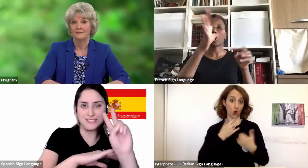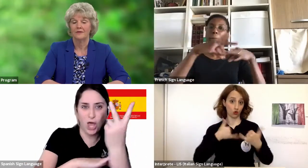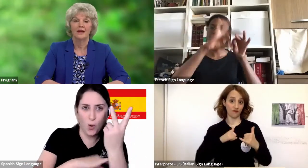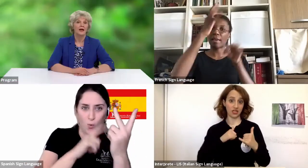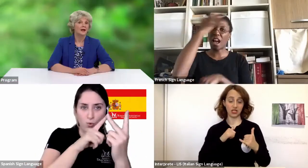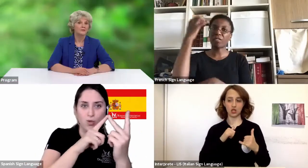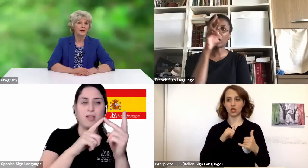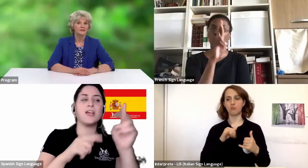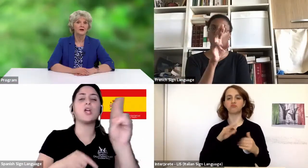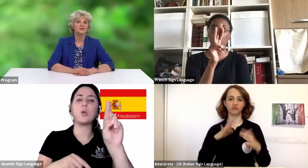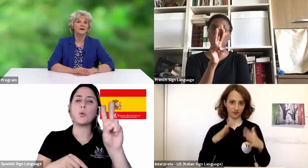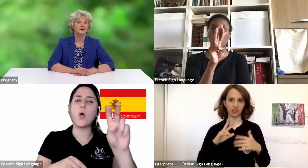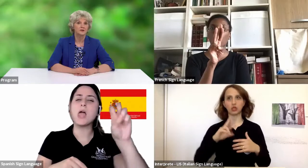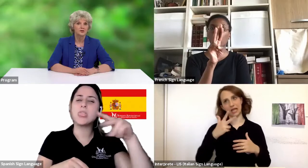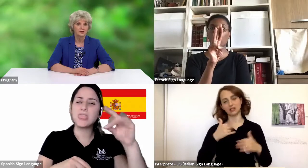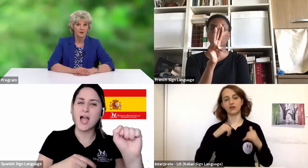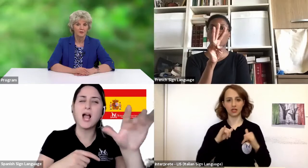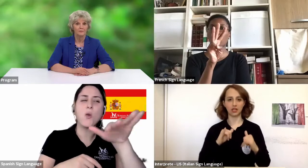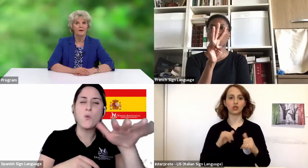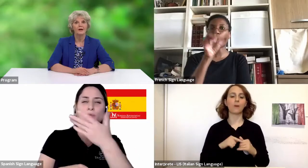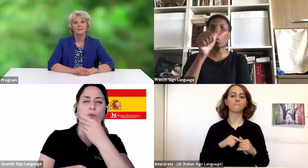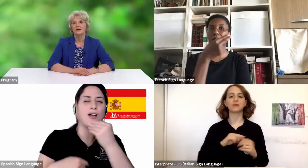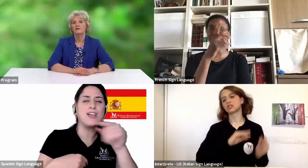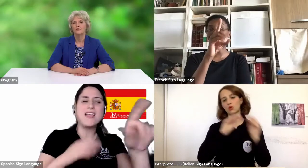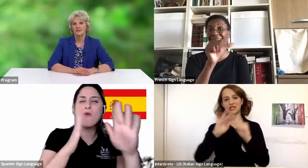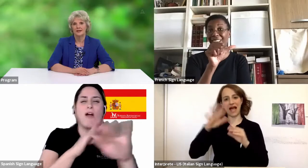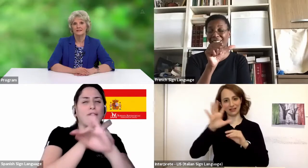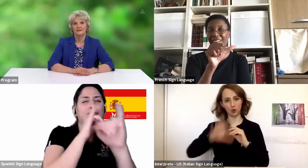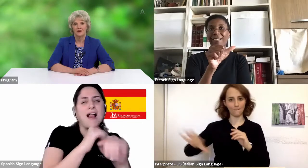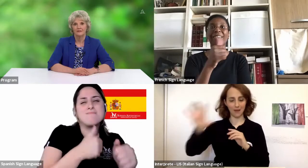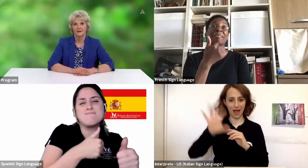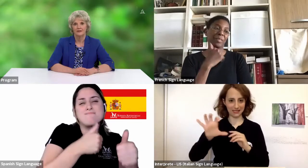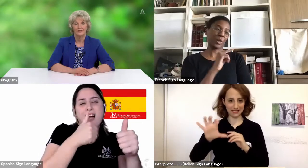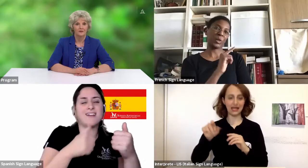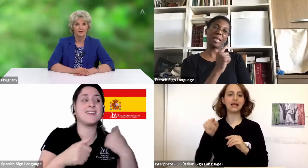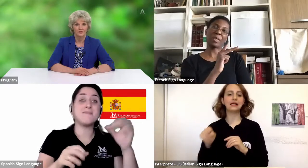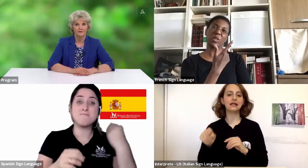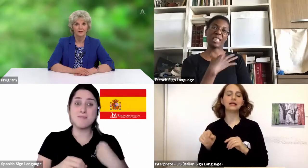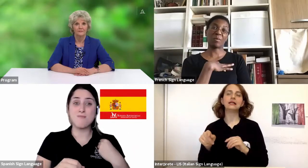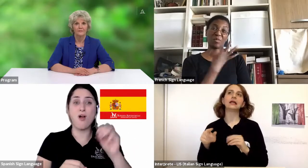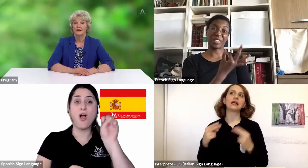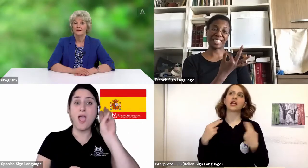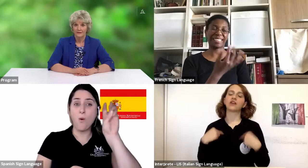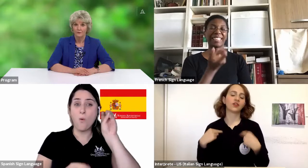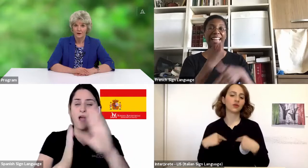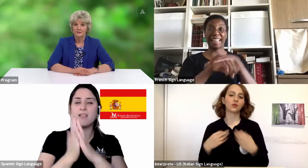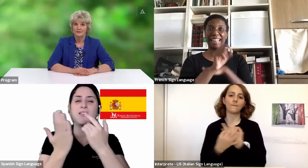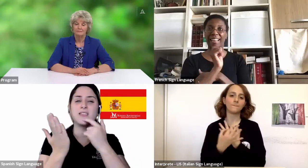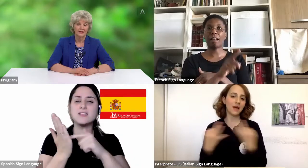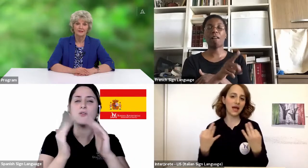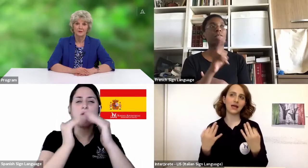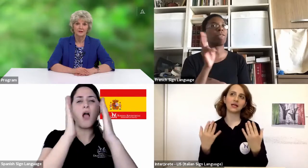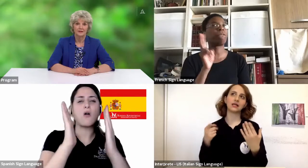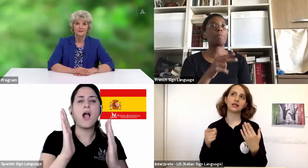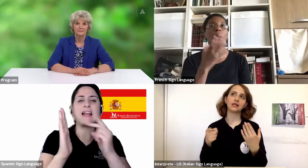life. Ellen White talks about a Christian home being a foretaste of heaven here on earth. That was